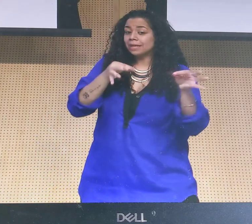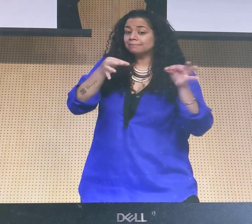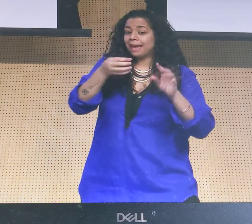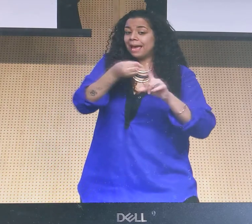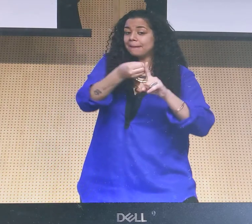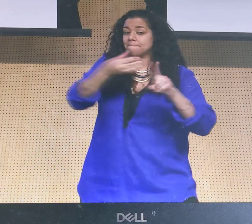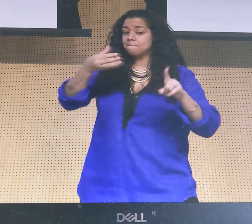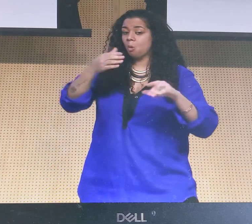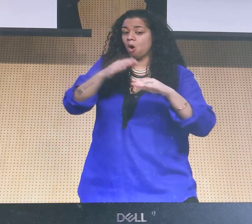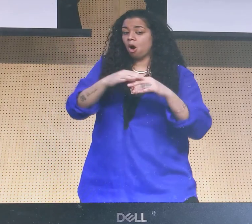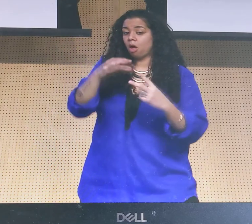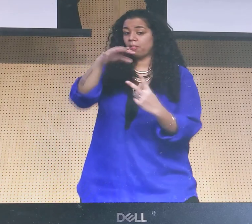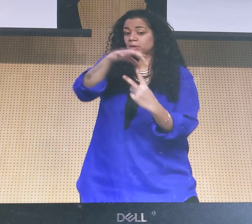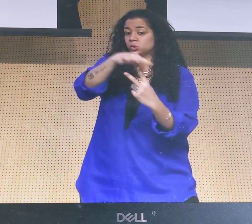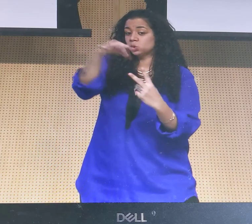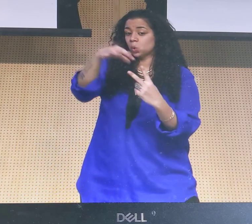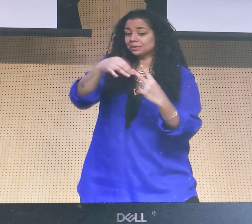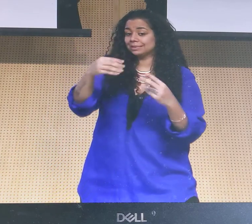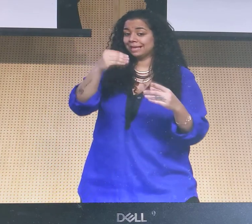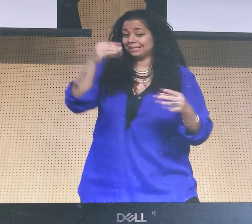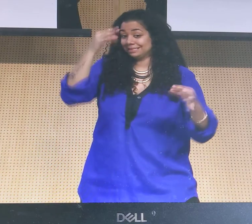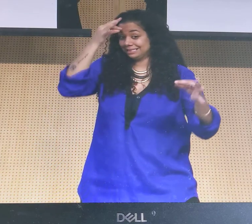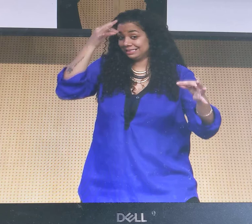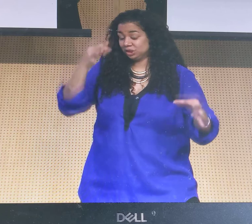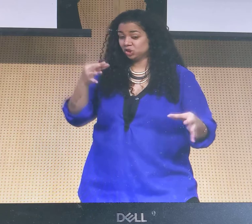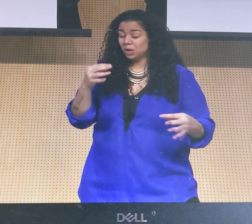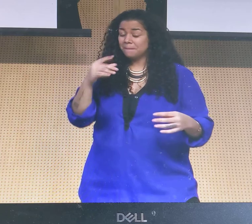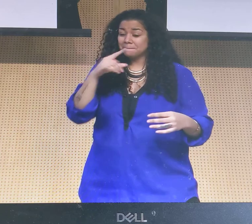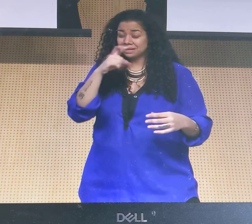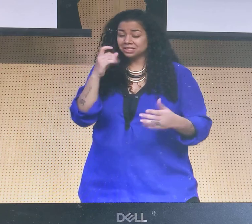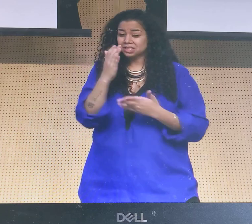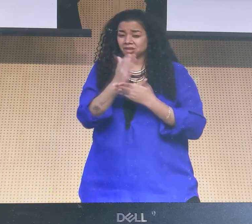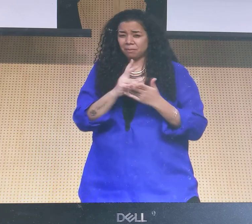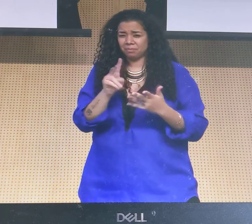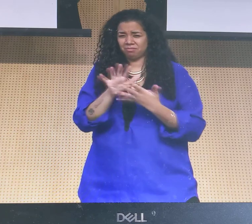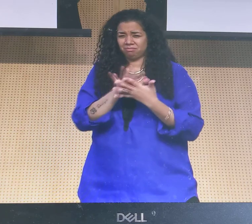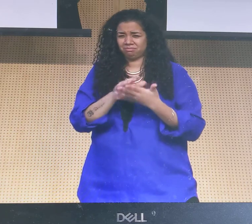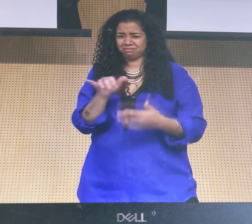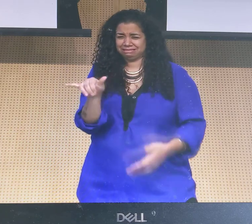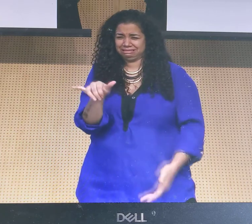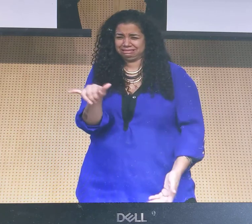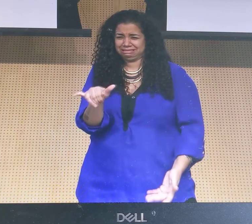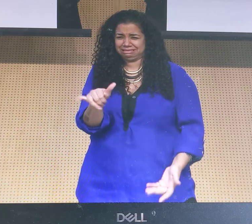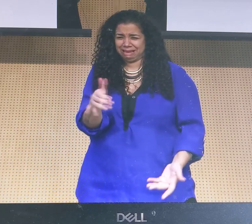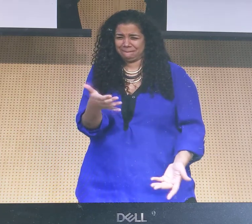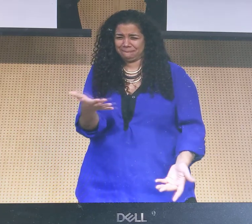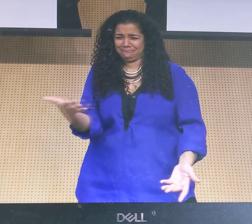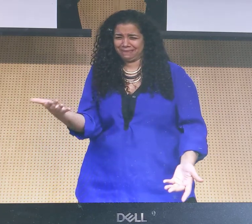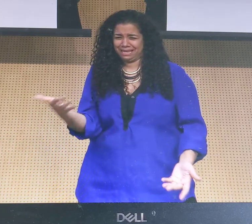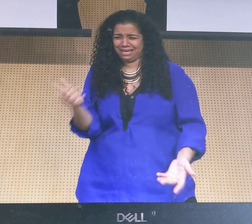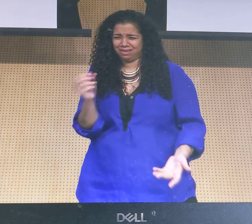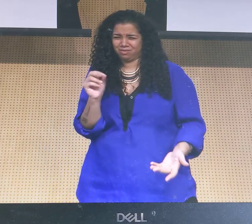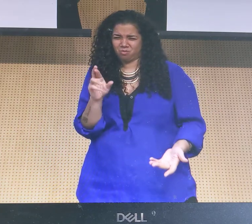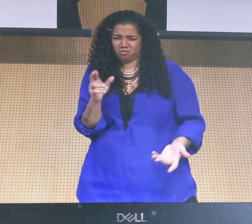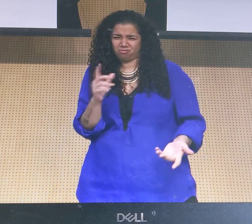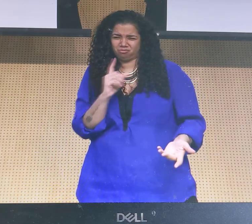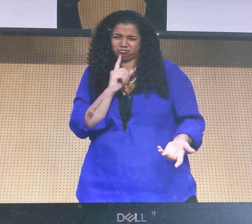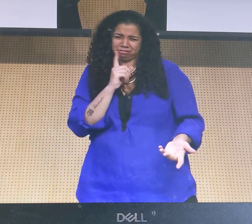And I want to expand more on choices and decisions. And some of you might think, well, aren't they the same